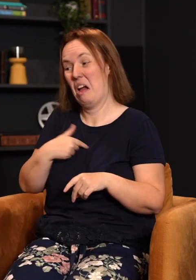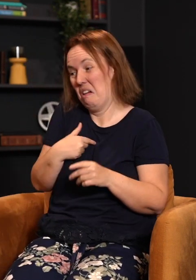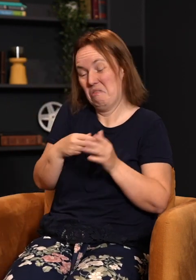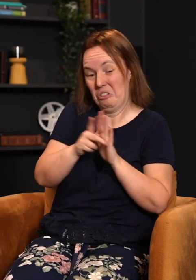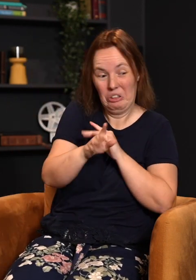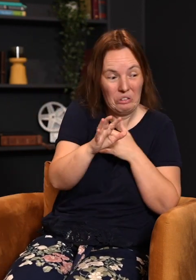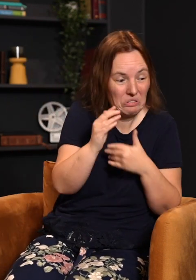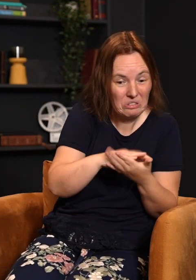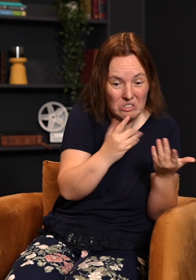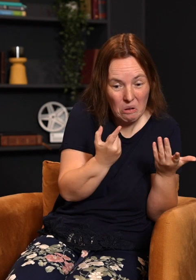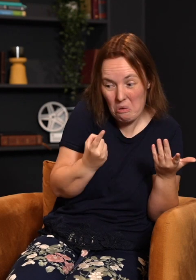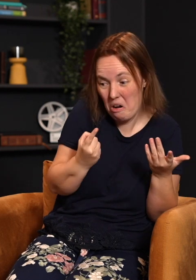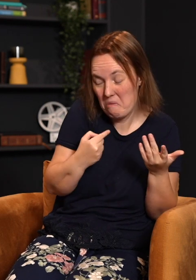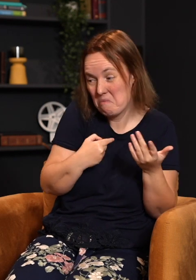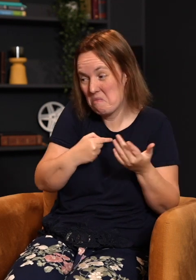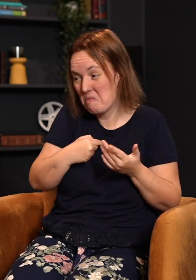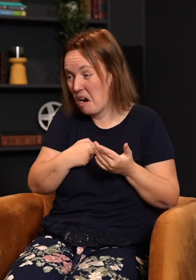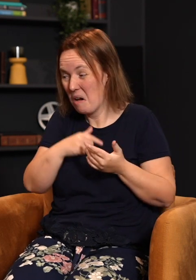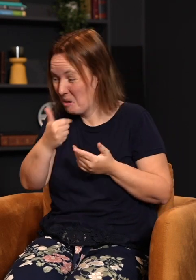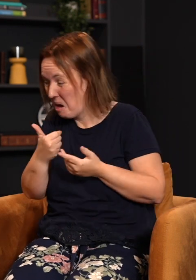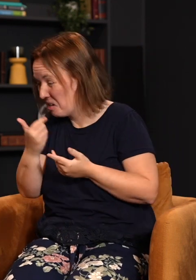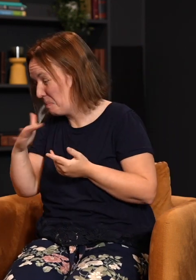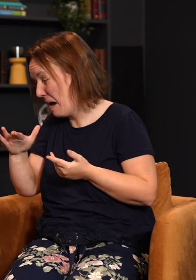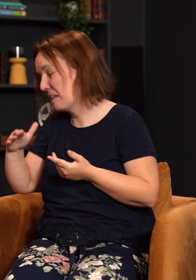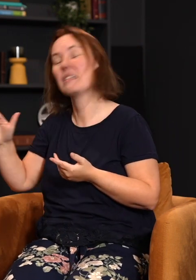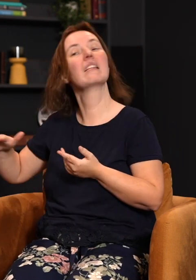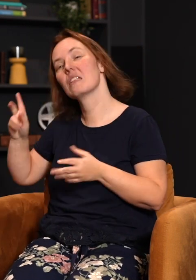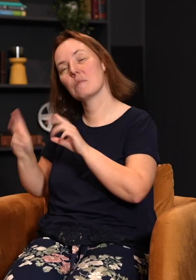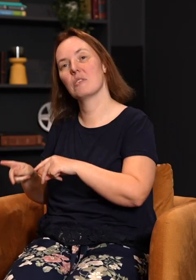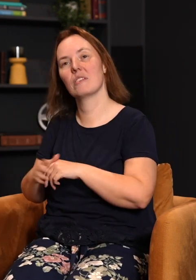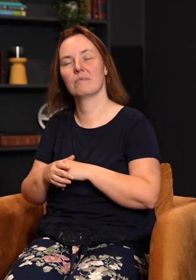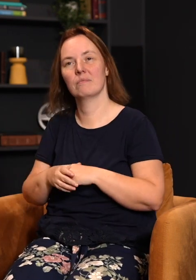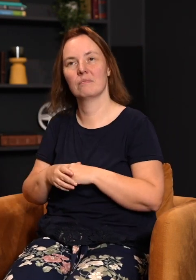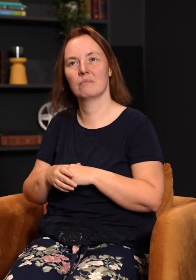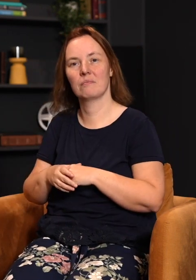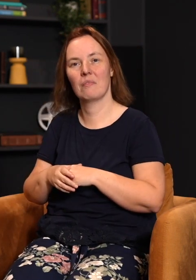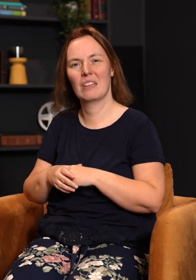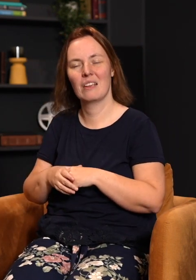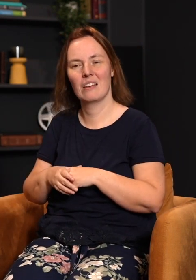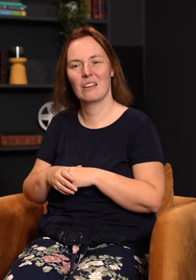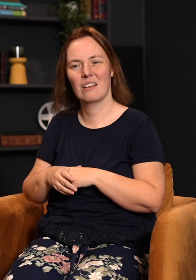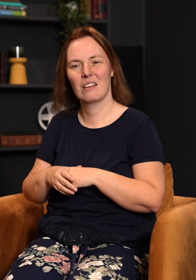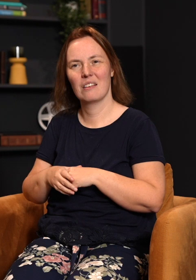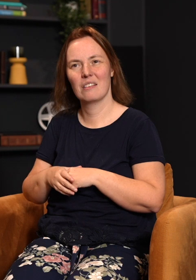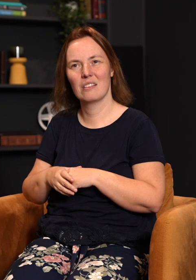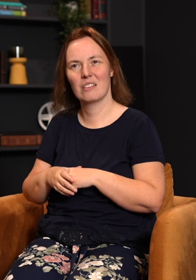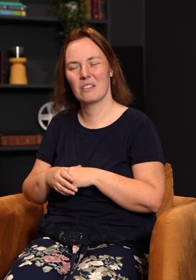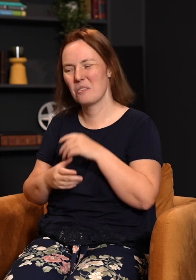anybody or whatever. I apologize if have killed somebody. But, you know, we always use that analogy. Okay, if you have, you can be forgiven. We know that. But we're so